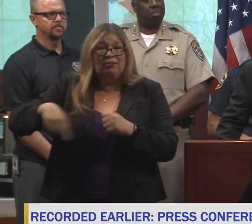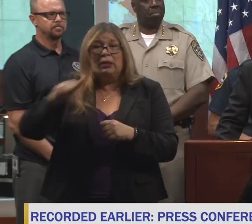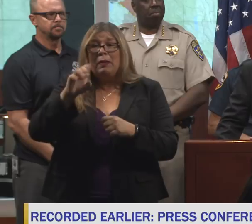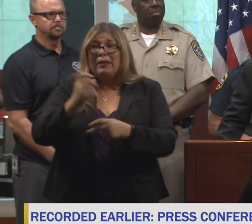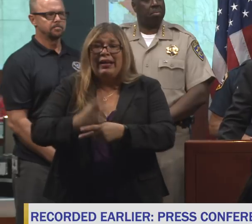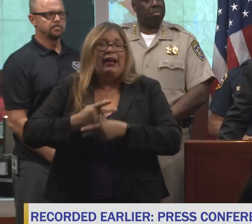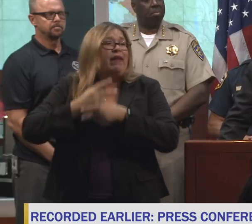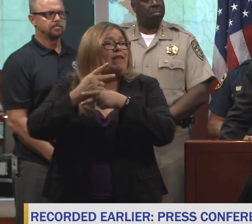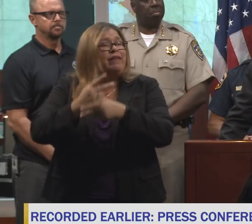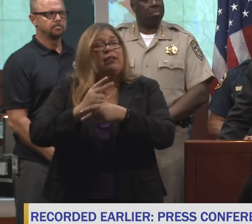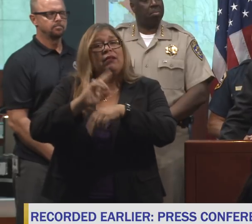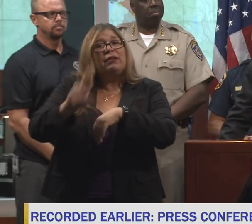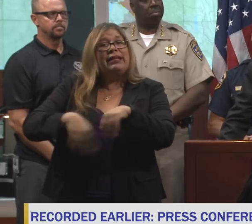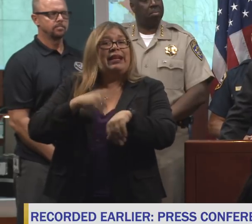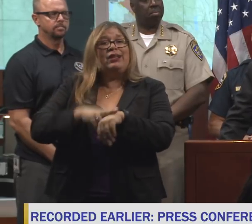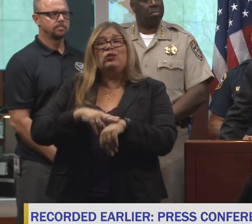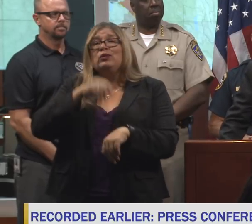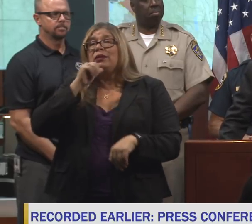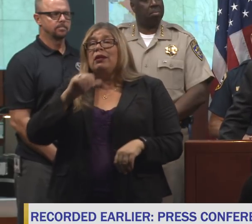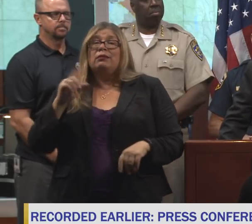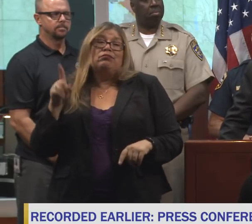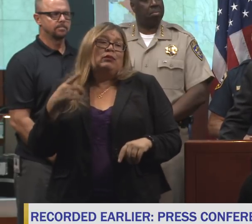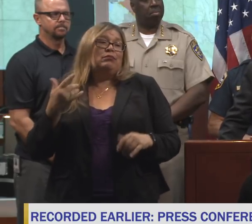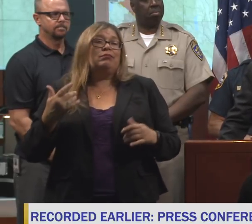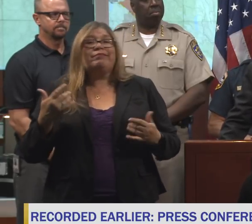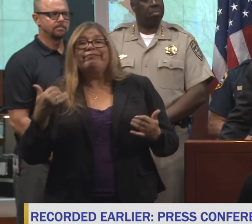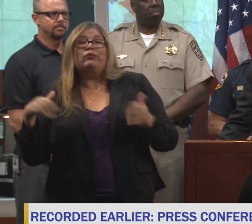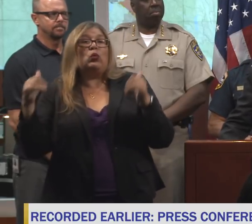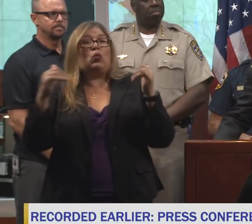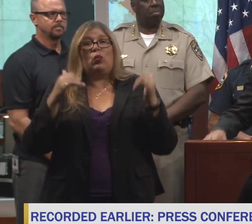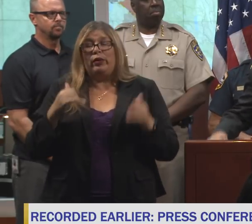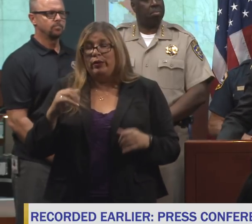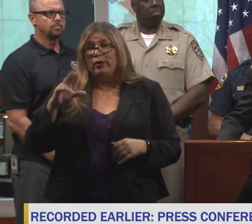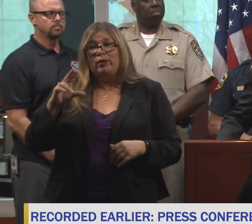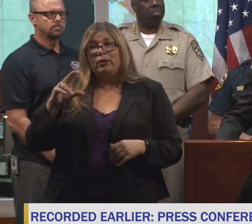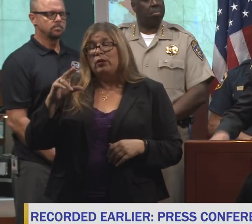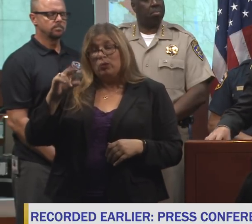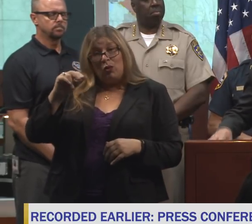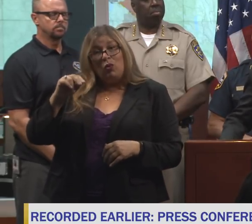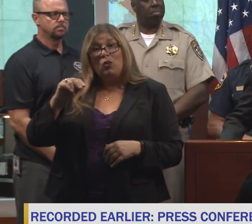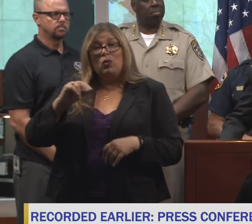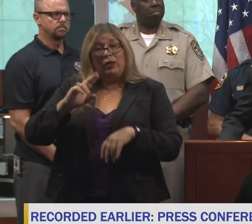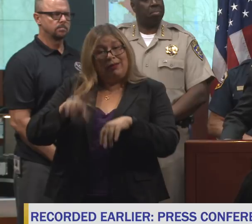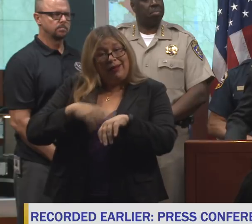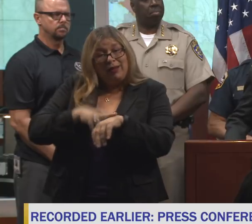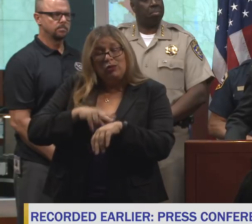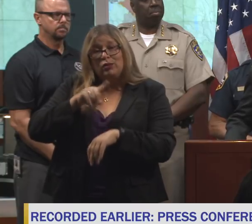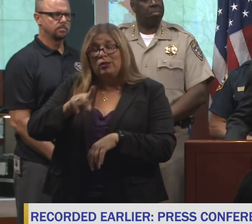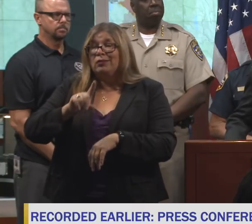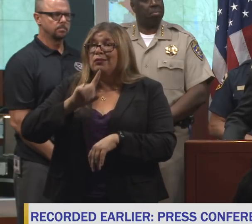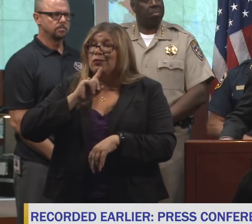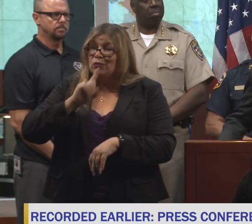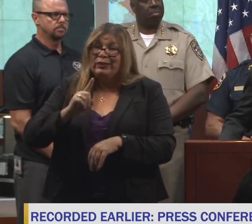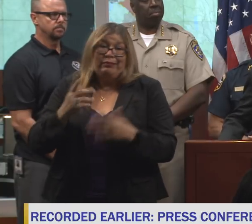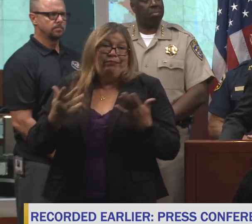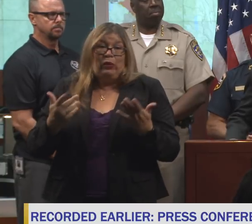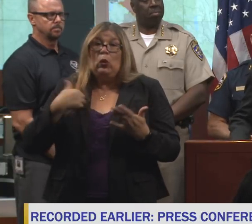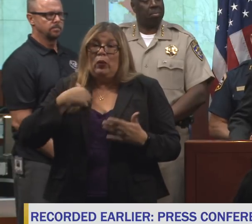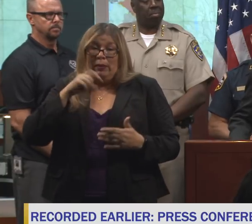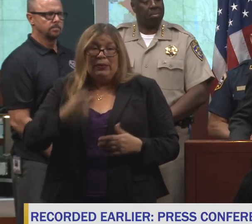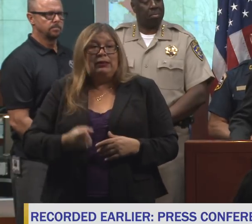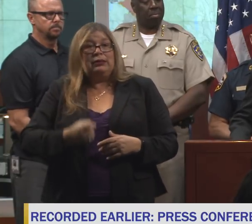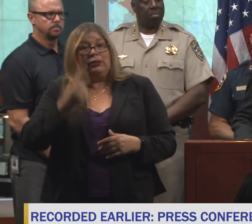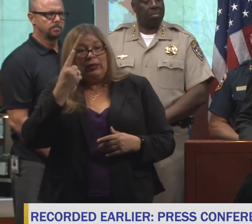just some toy for the capitalist system. It's a real underlying reality that we have to